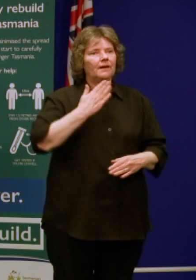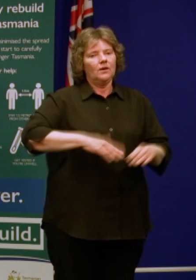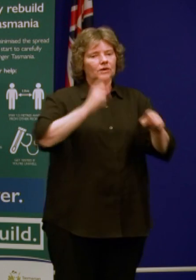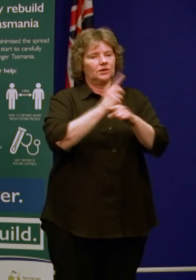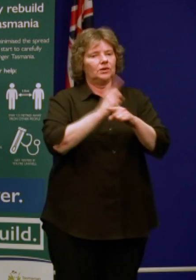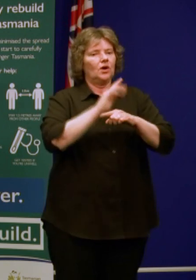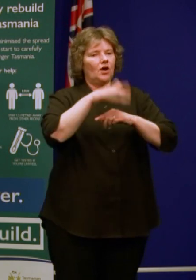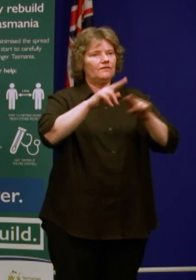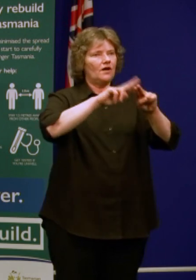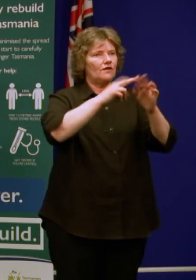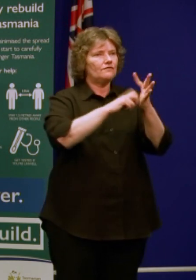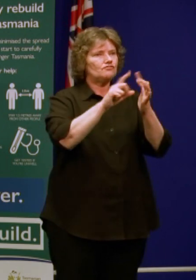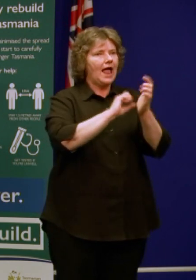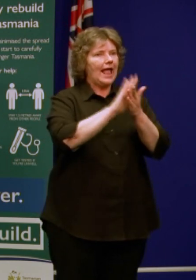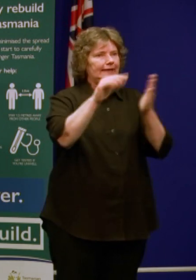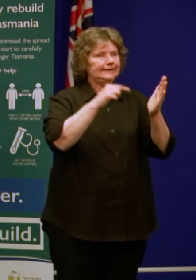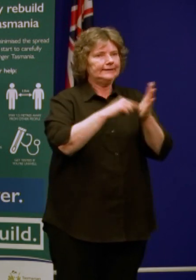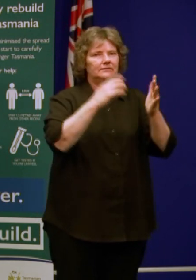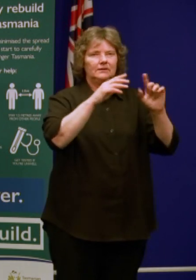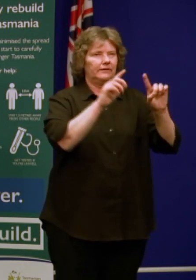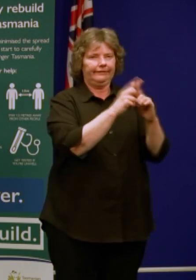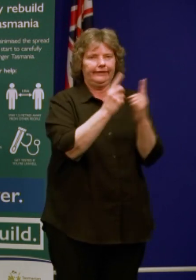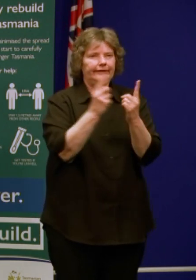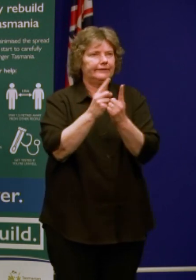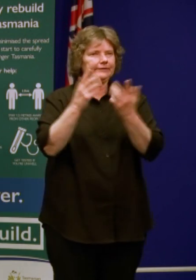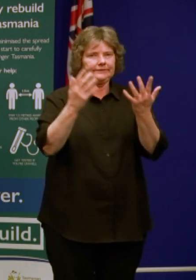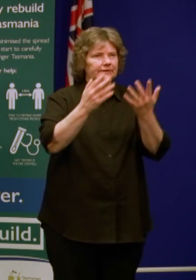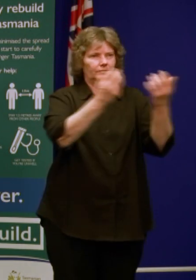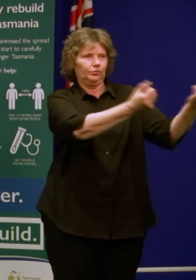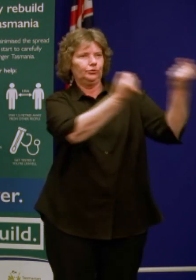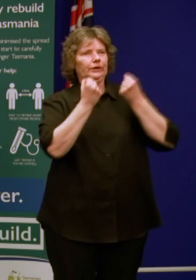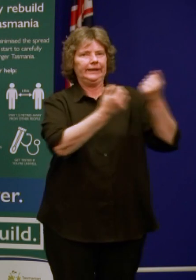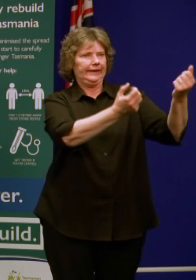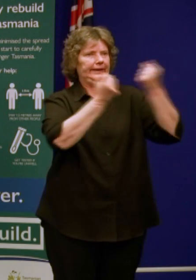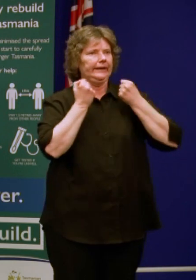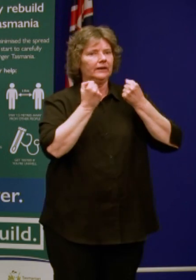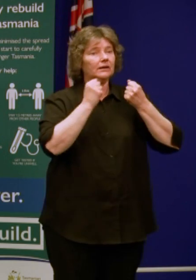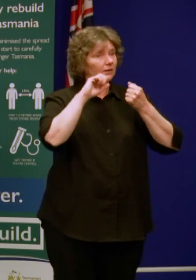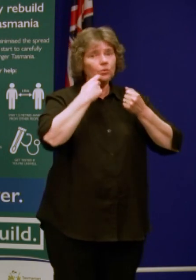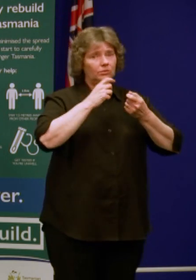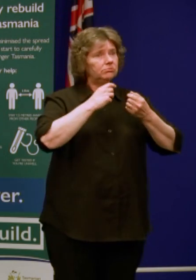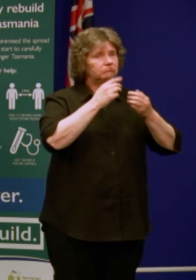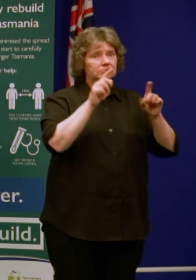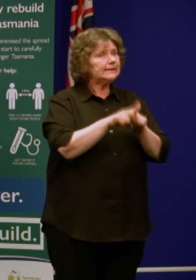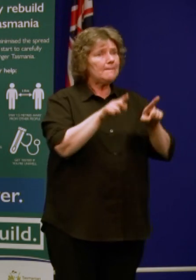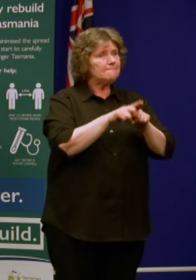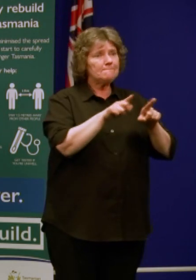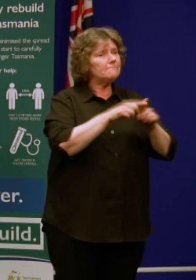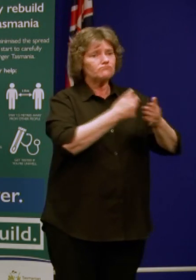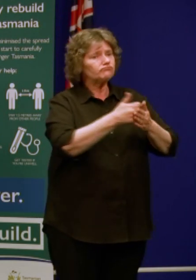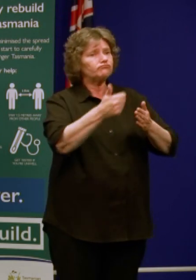We don't expect to see any interruption to freight and logistic movements into Tasmania.